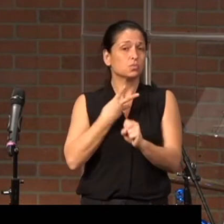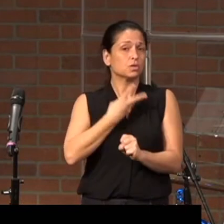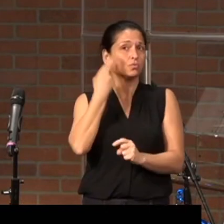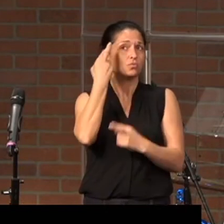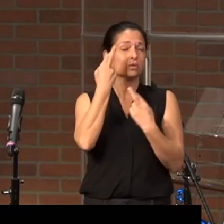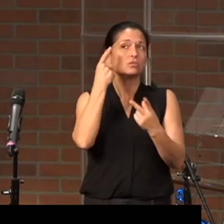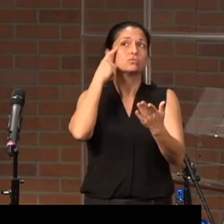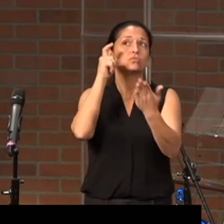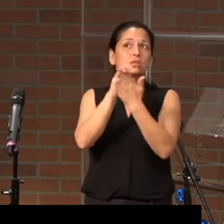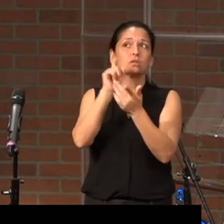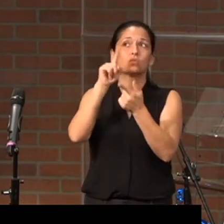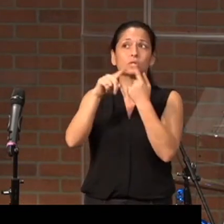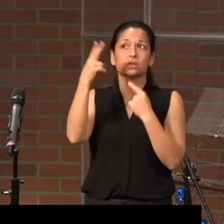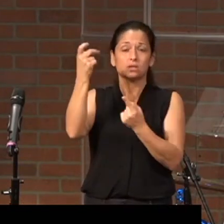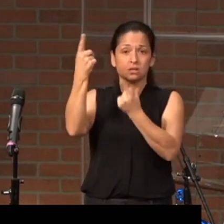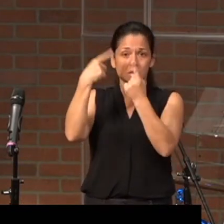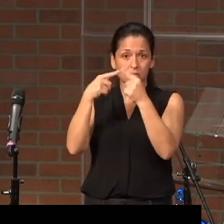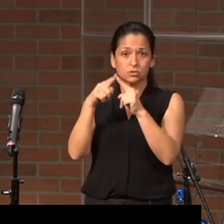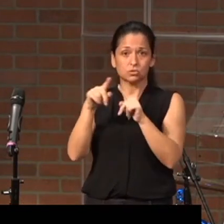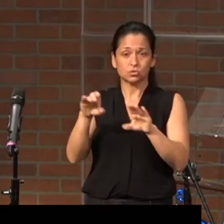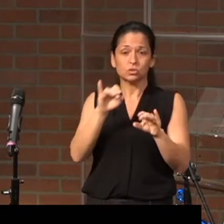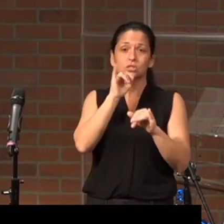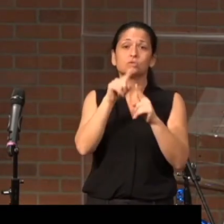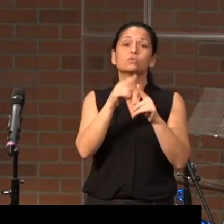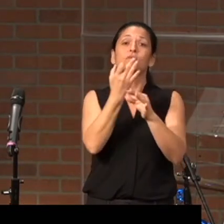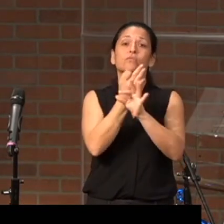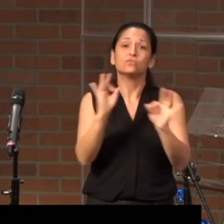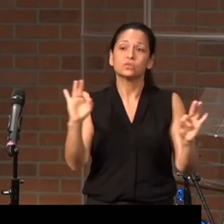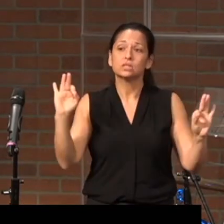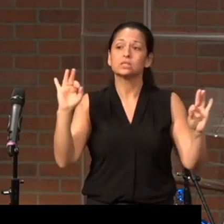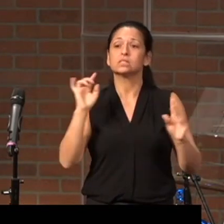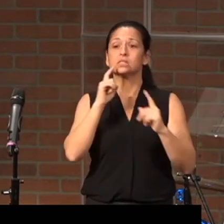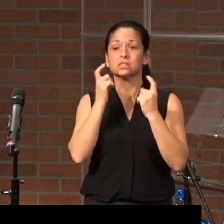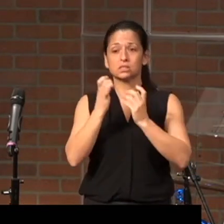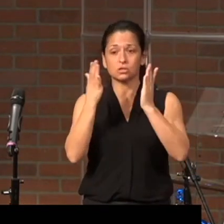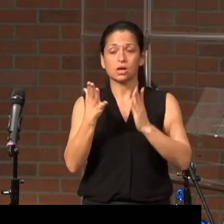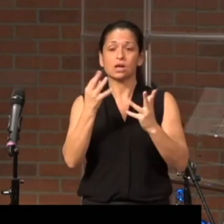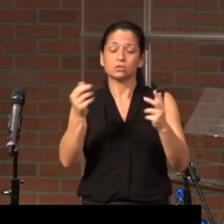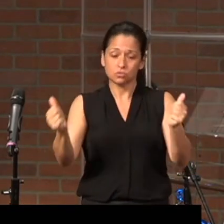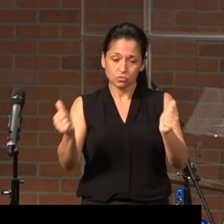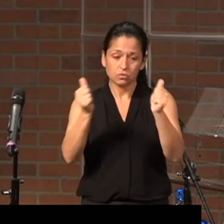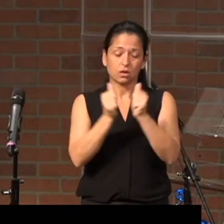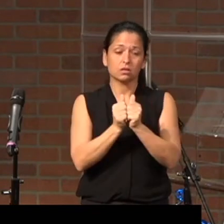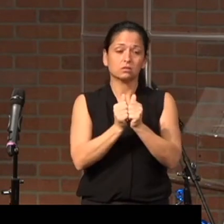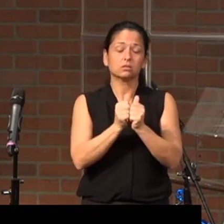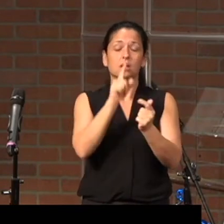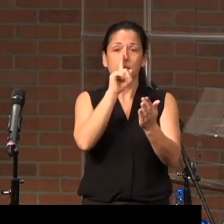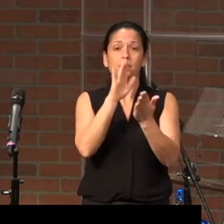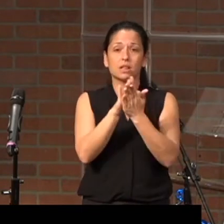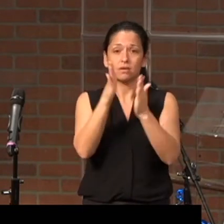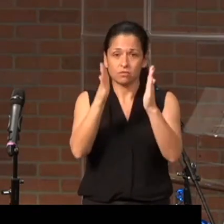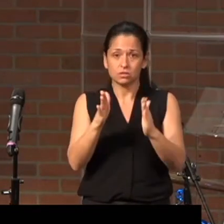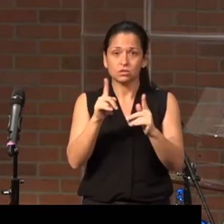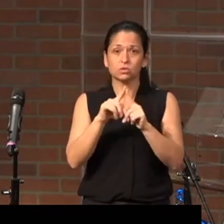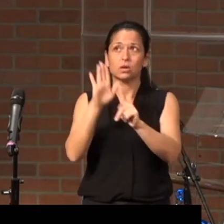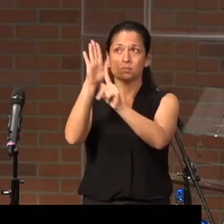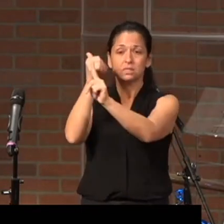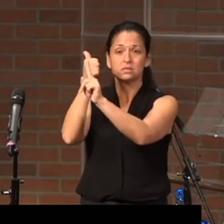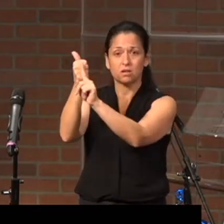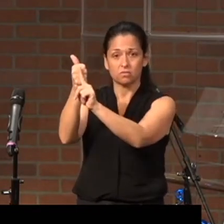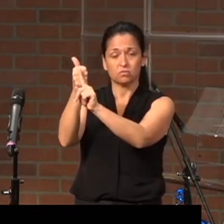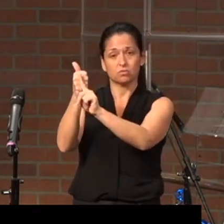what he came to do is liberate sinners and unite believers to himself.